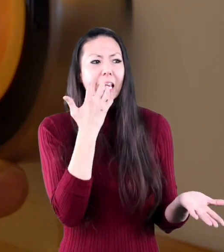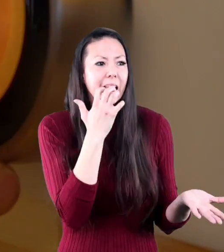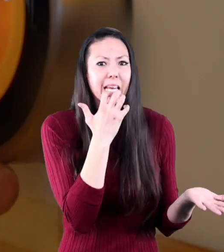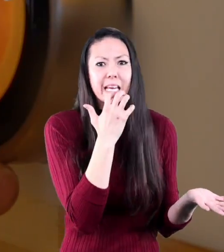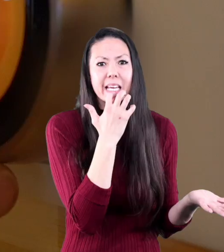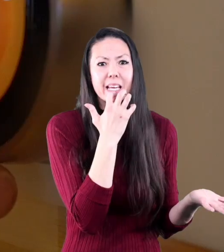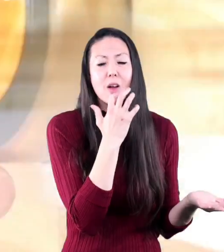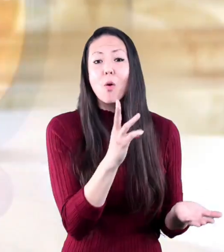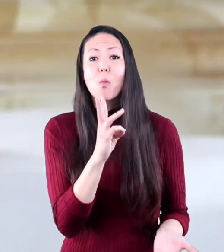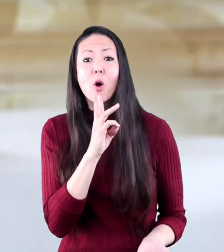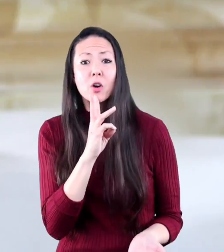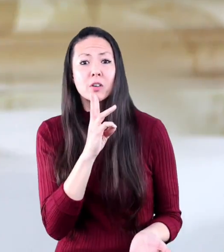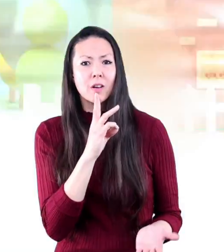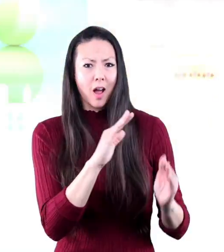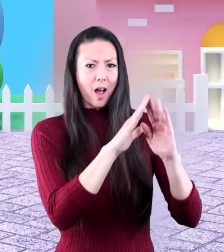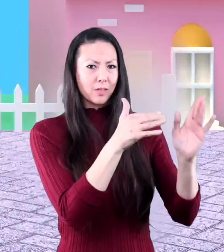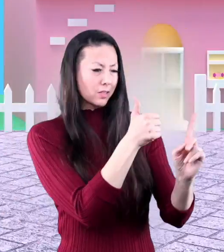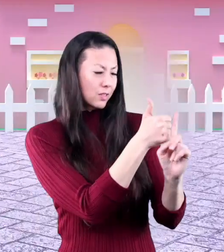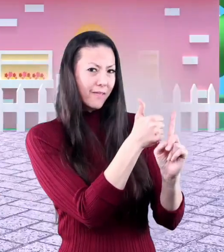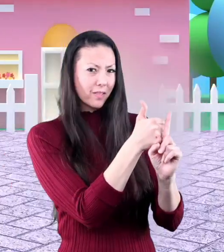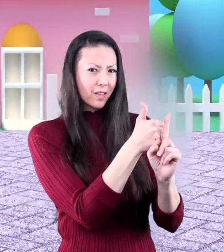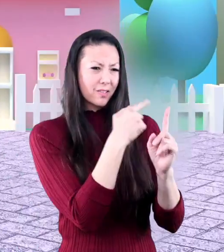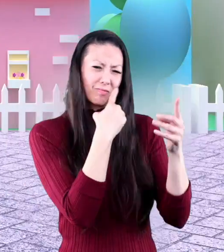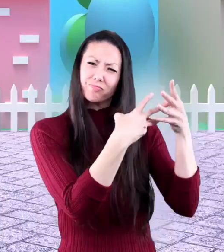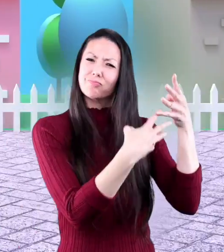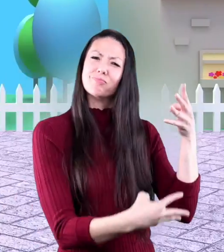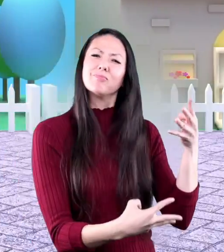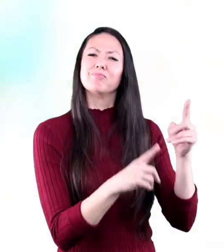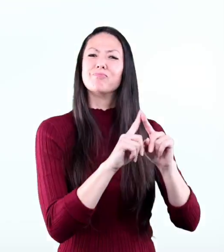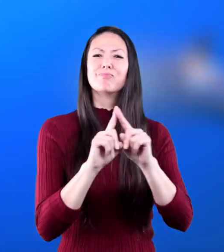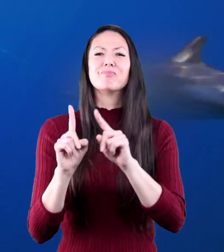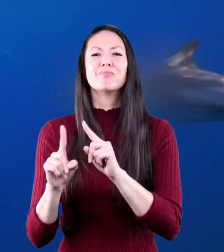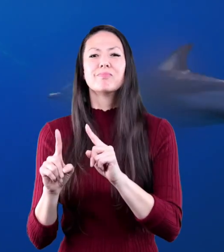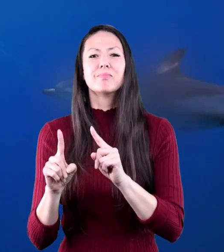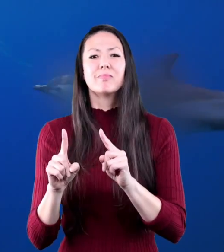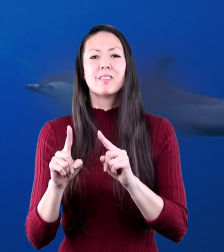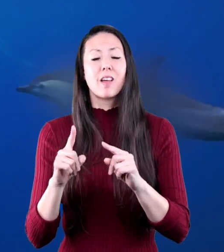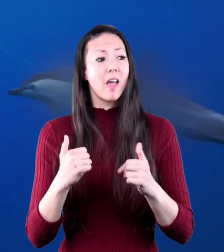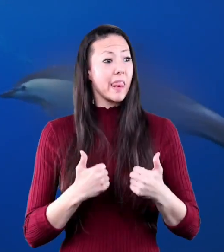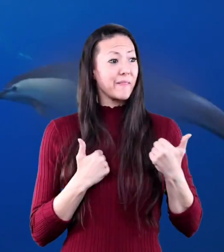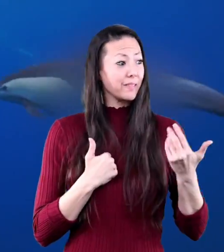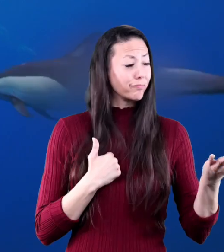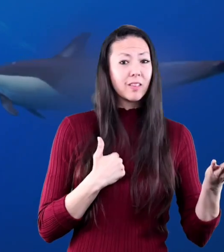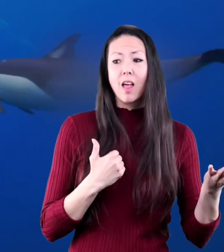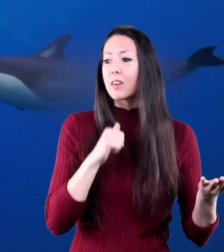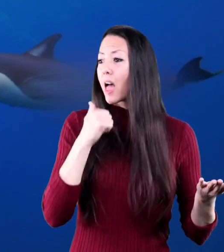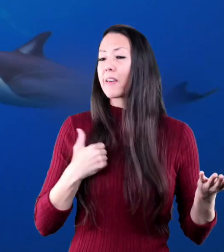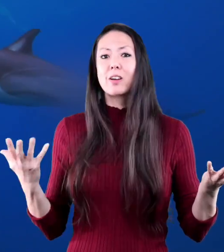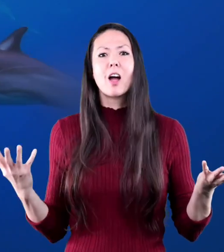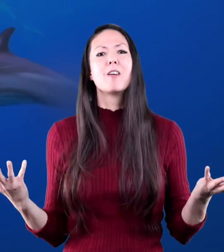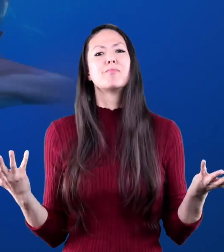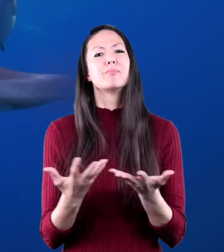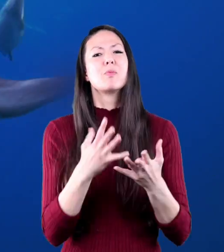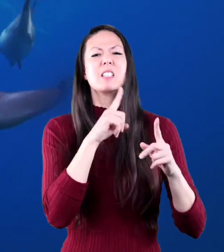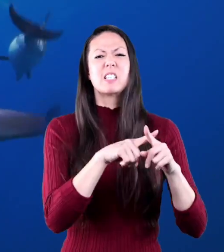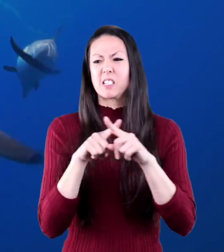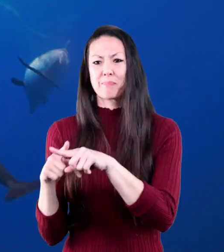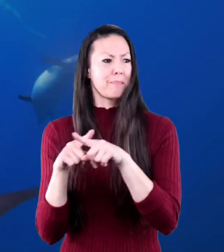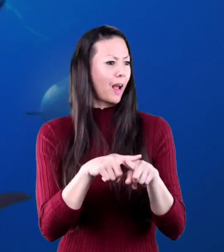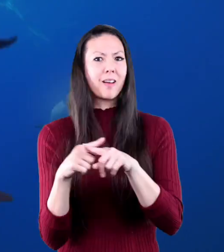heat water the house itself and more but all living things and non-living things depend on each other